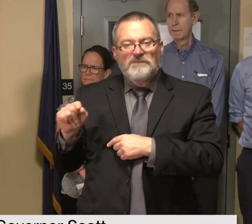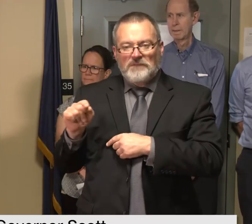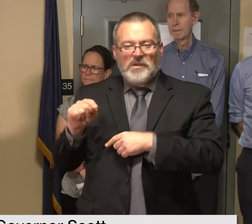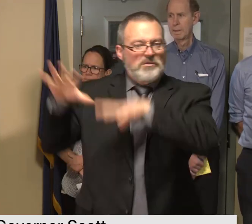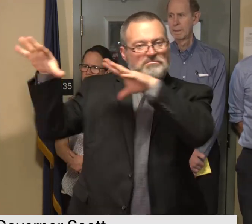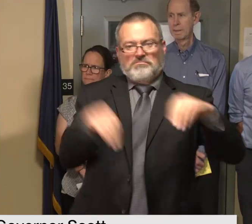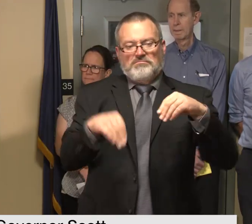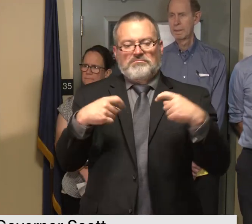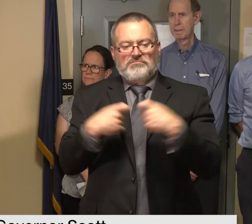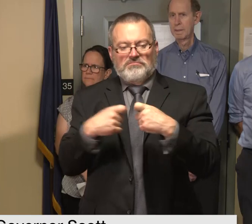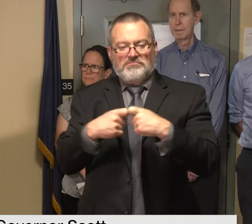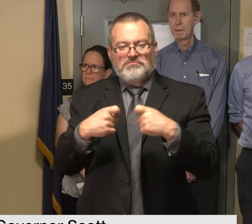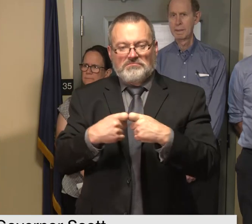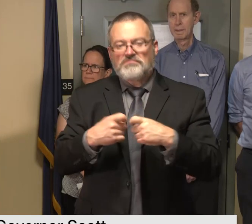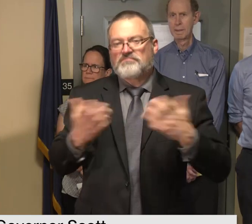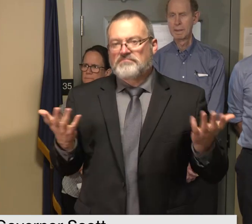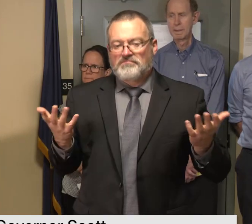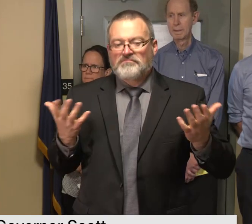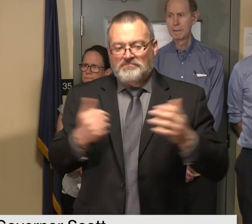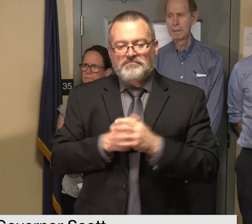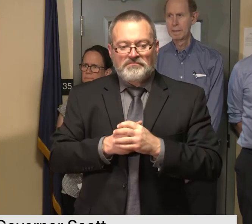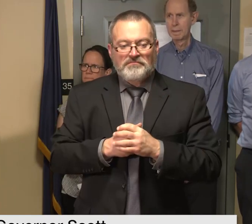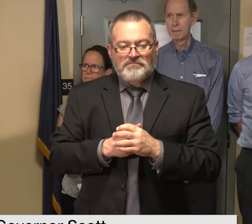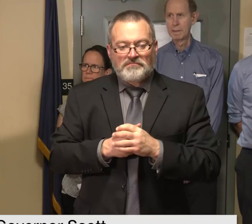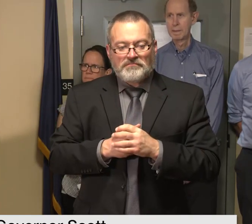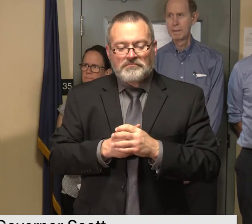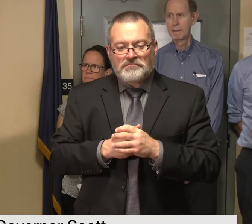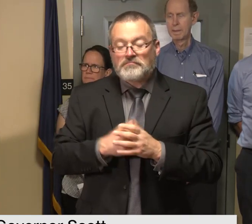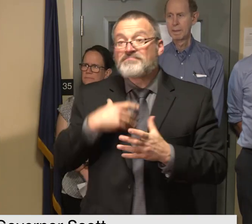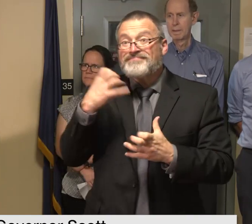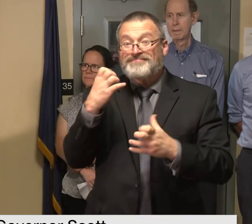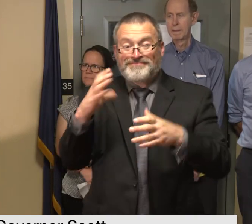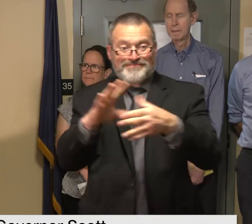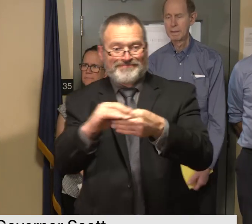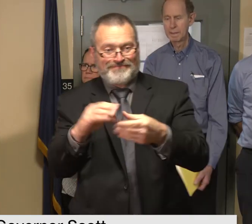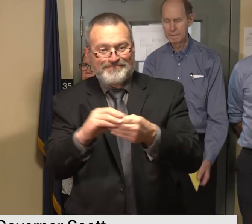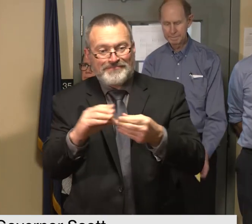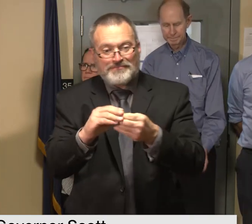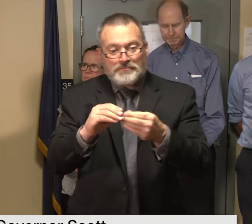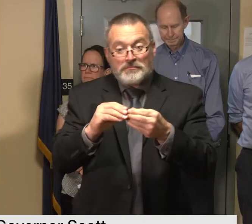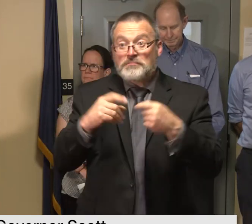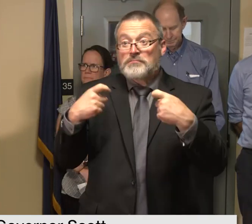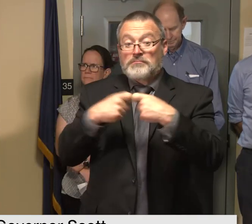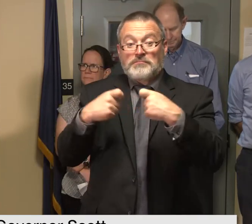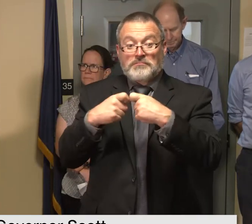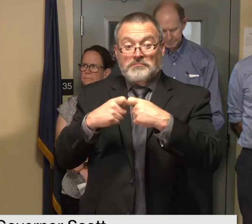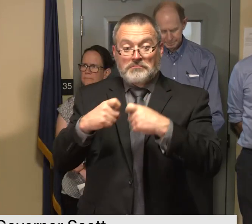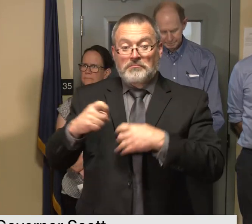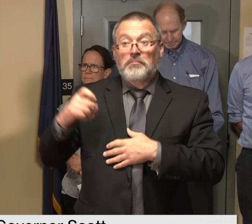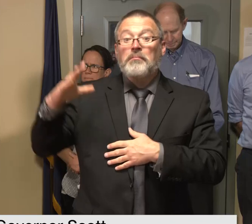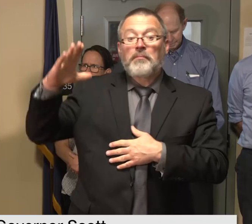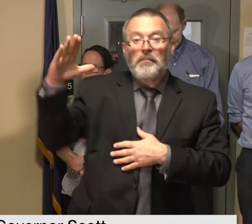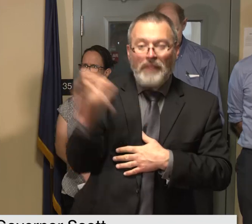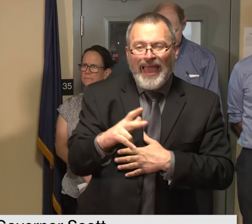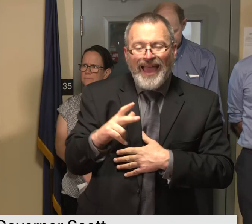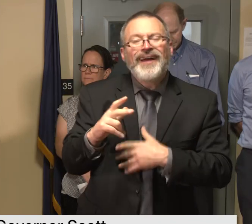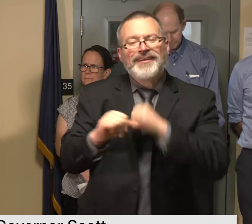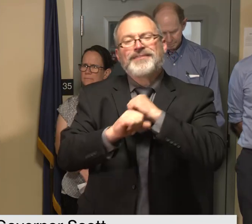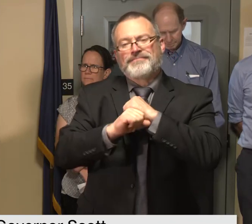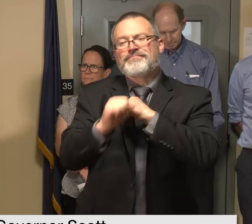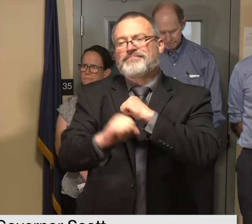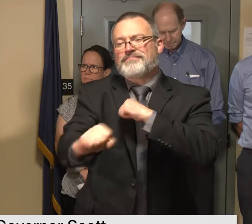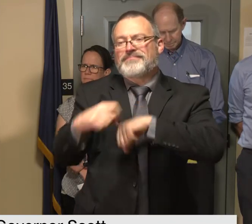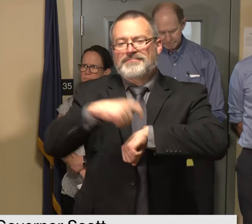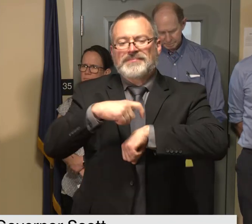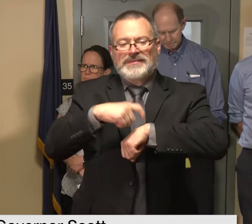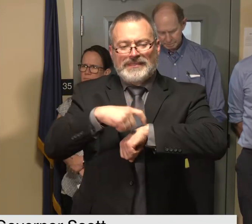power outages I just want to point out that some restorations in this case are going to take longer than usual simply because crews